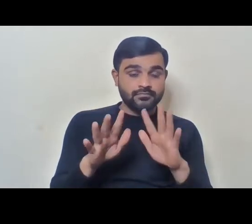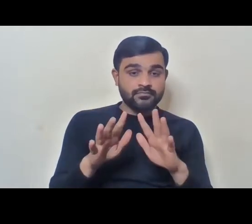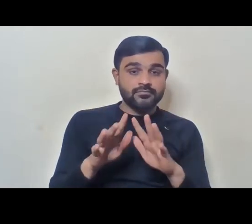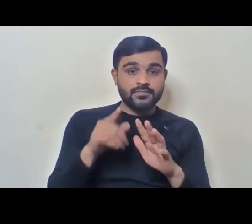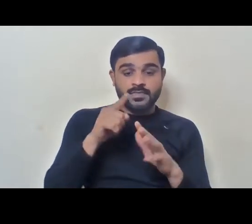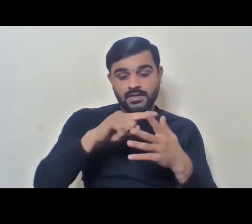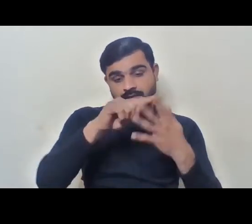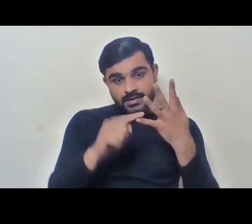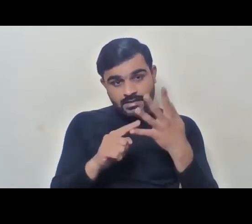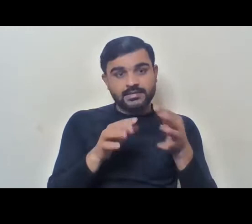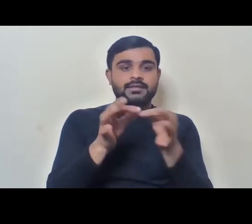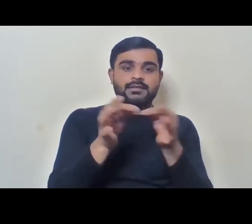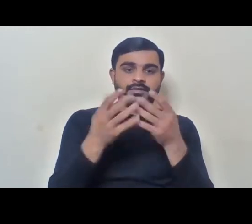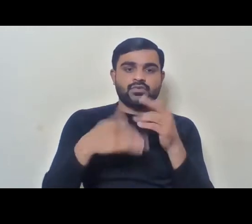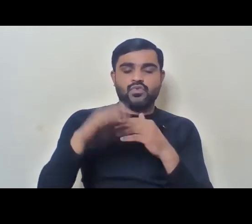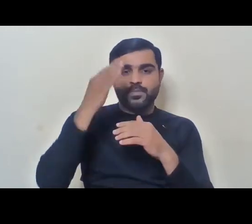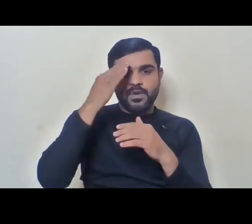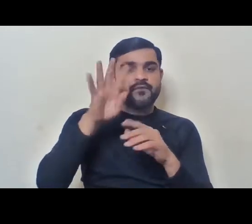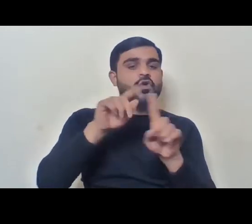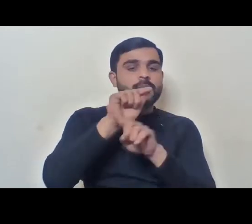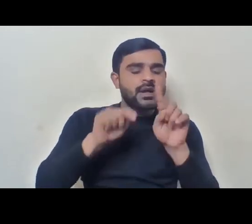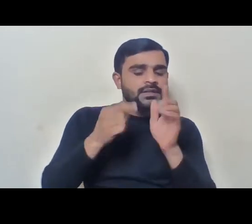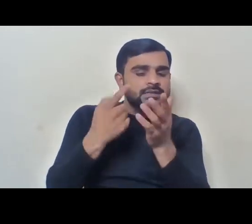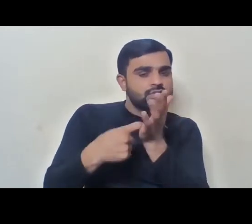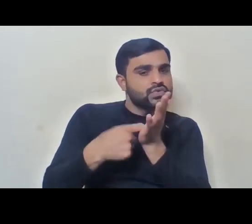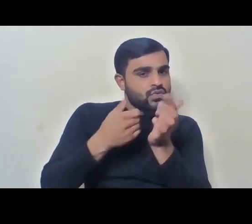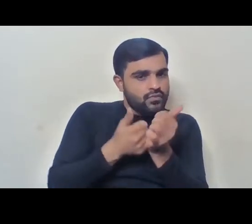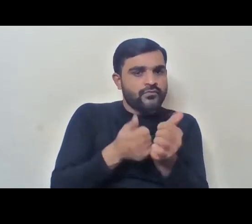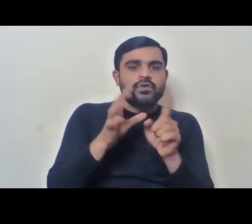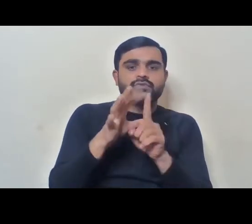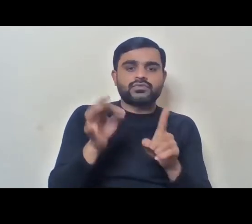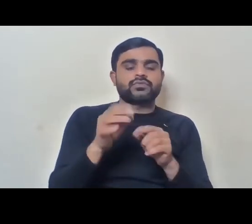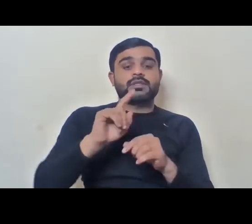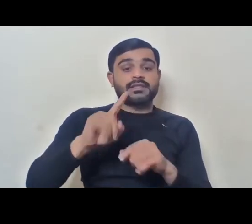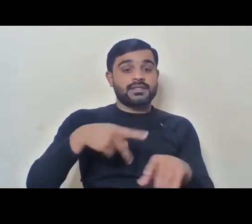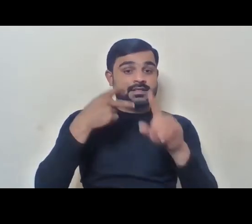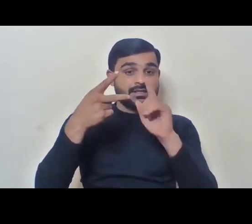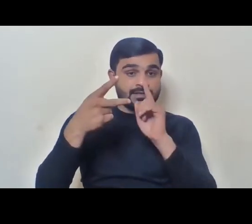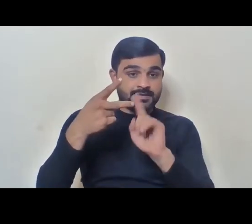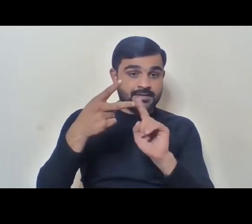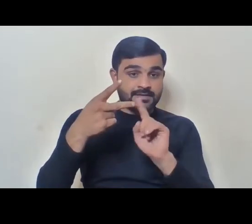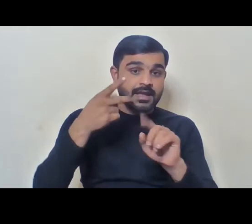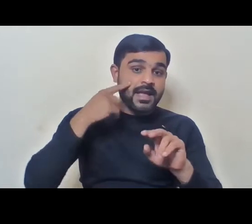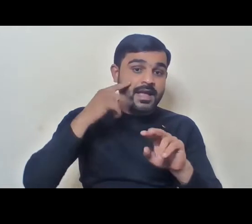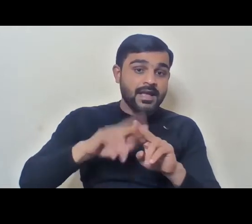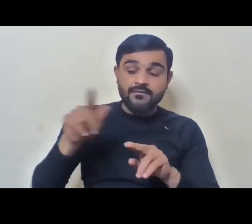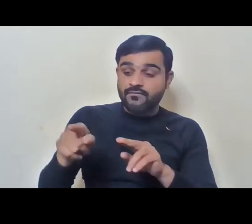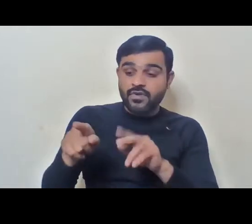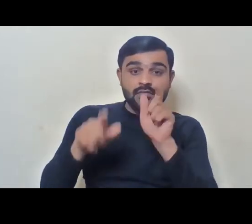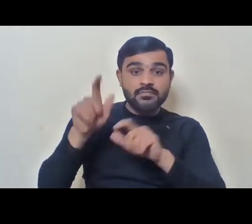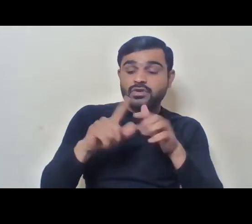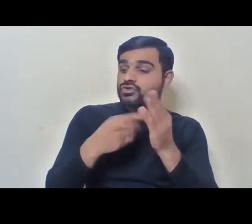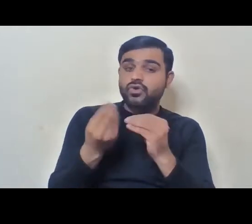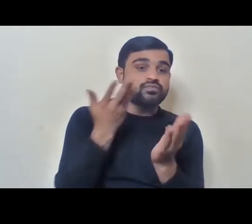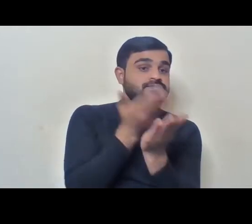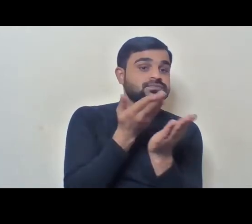this manner for, you know, this 4% in this hierarchy. And then if they are not filled up in that